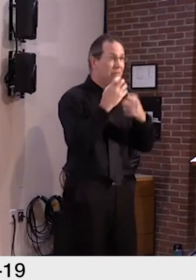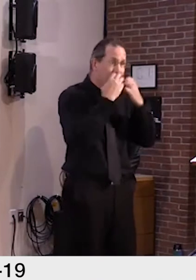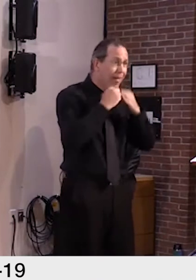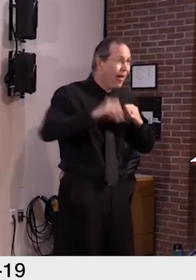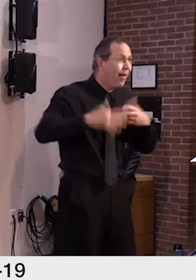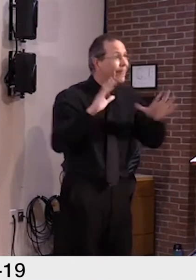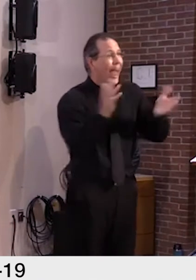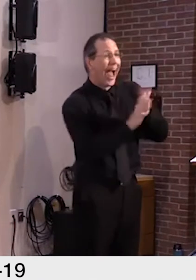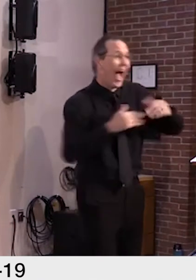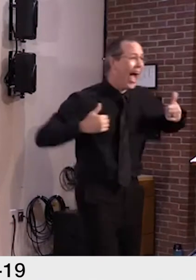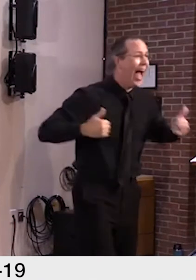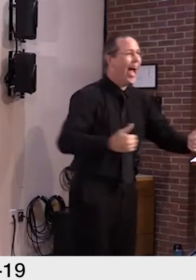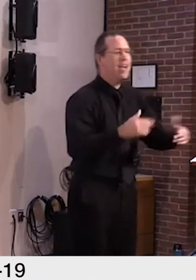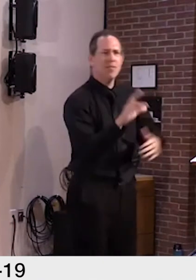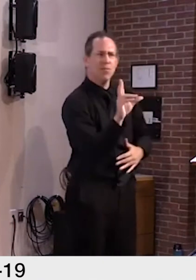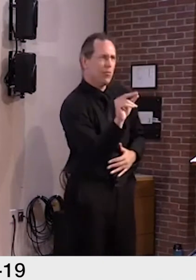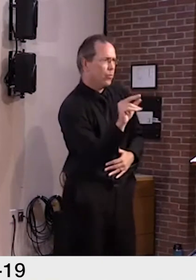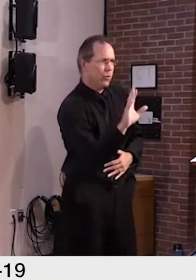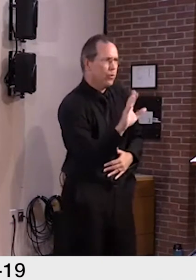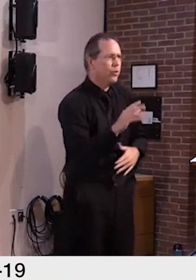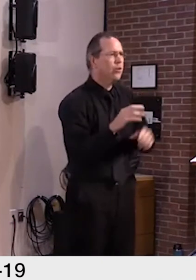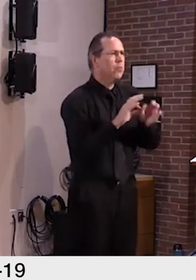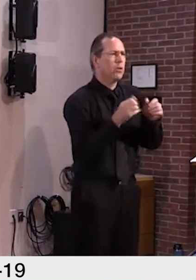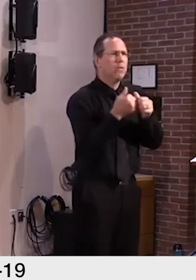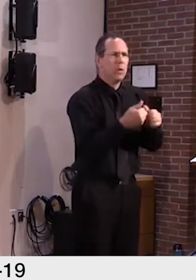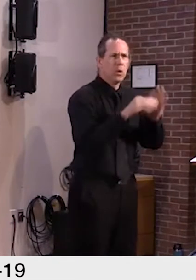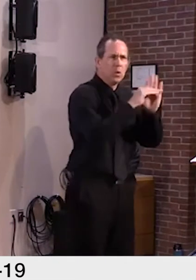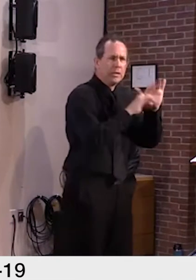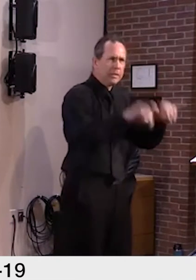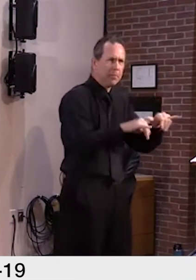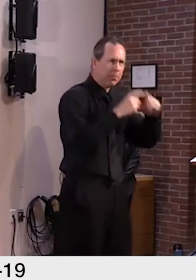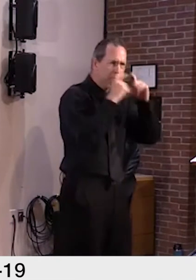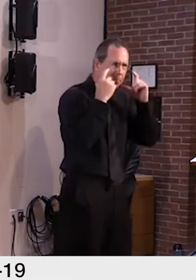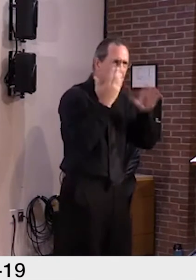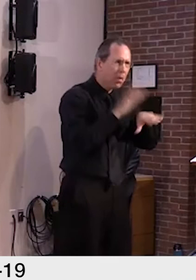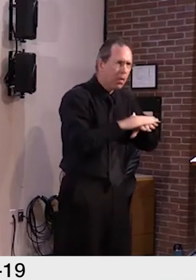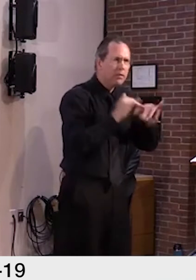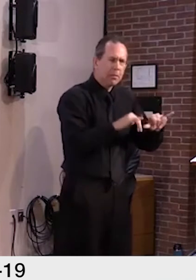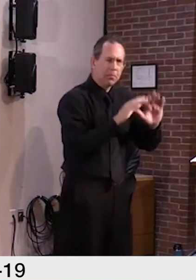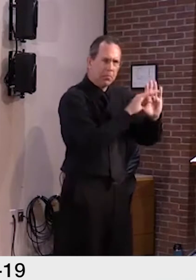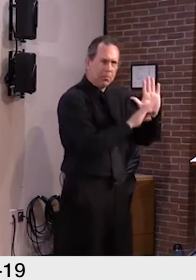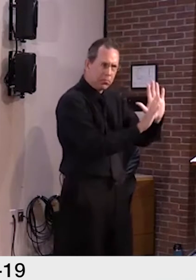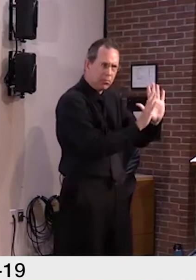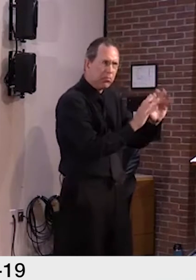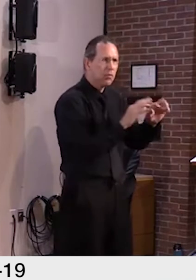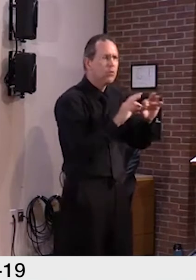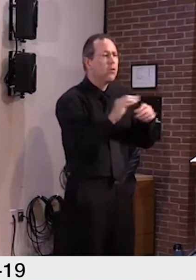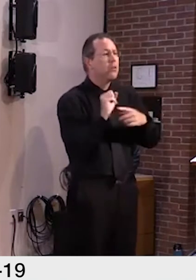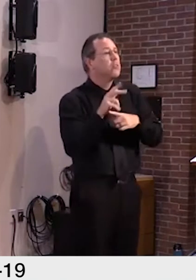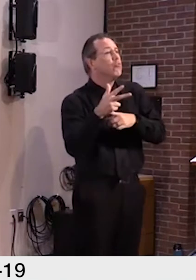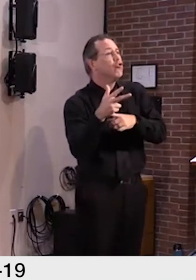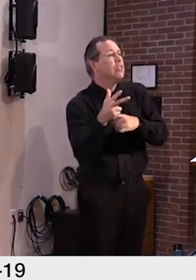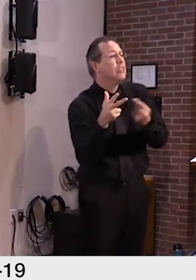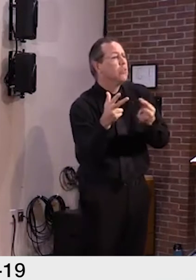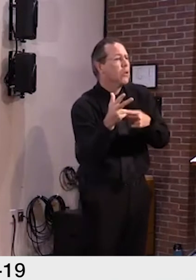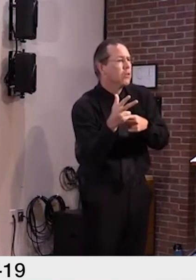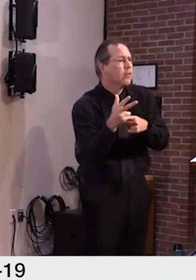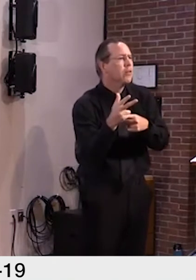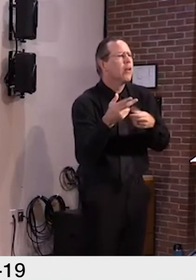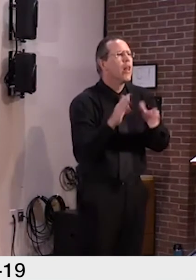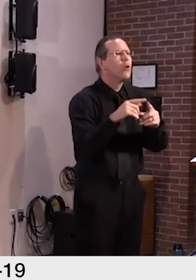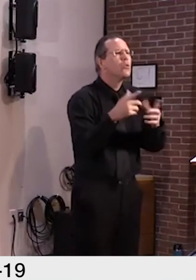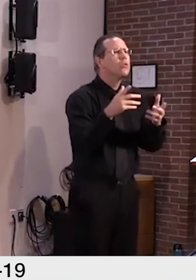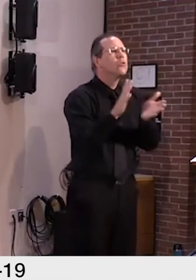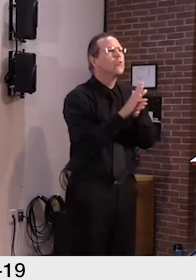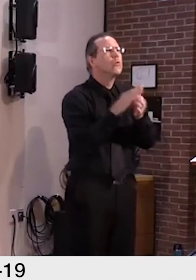effective against the virus. Under Step 3, however, schools have some additional flexibility in how to implement these strategies